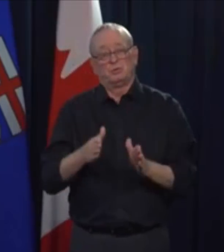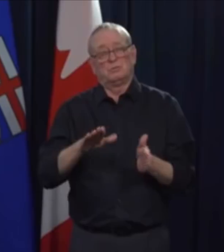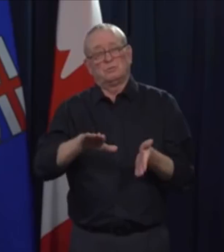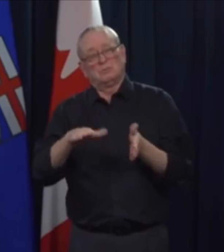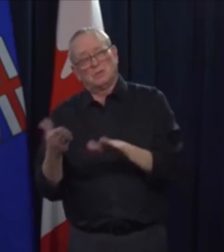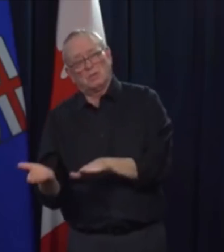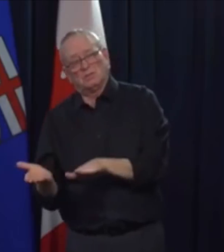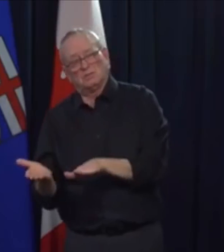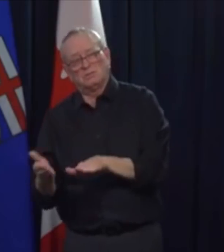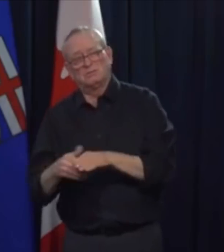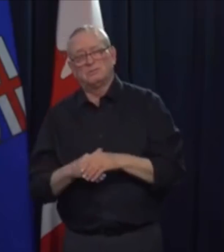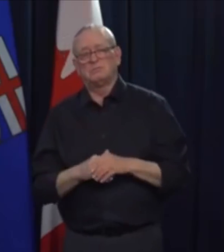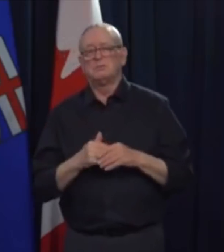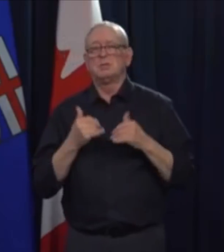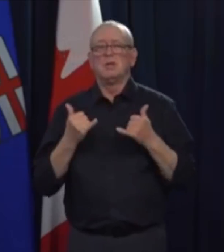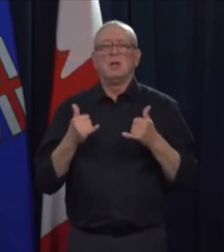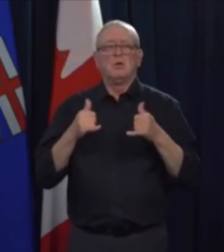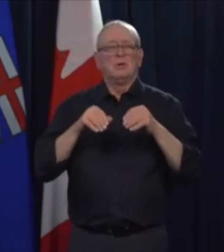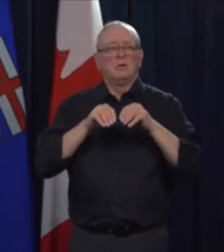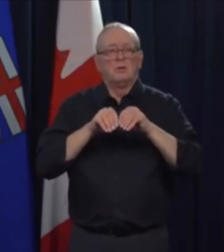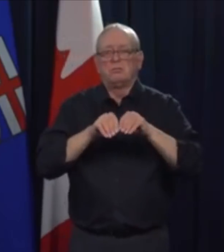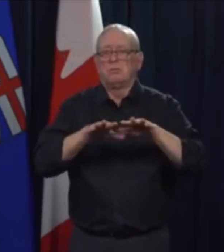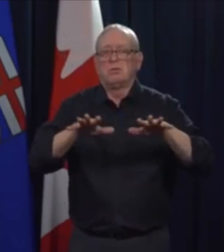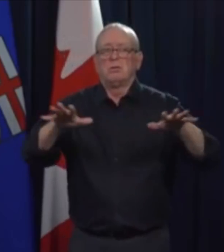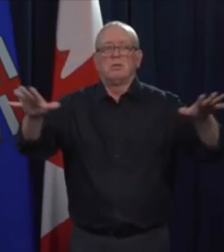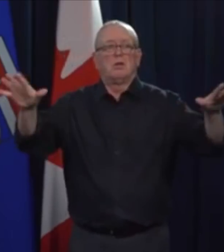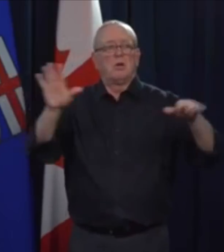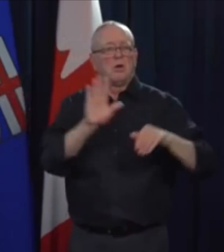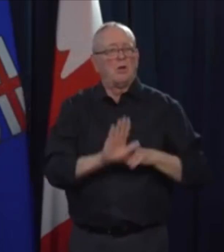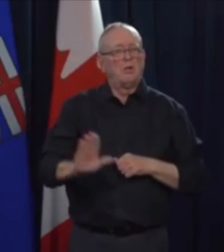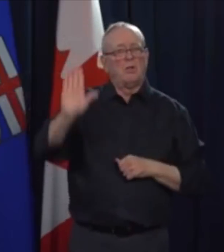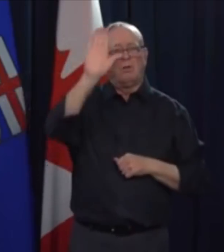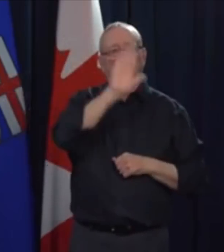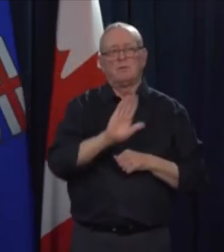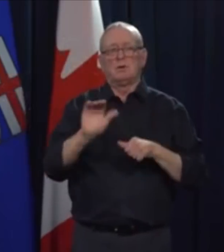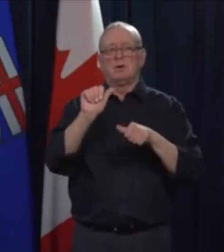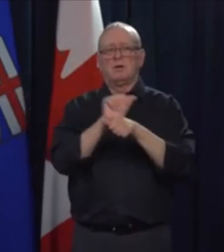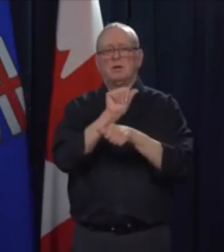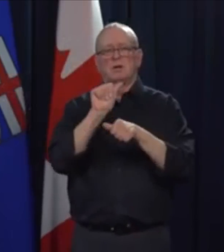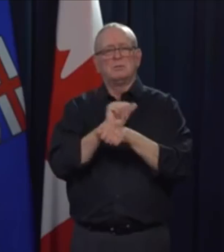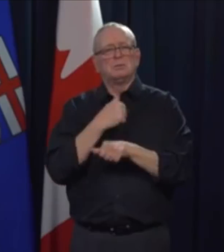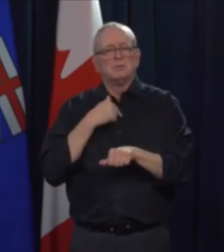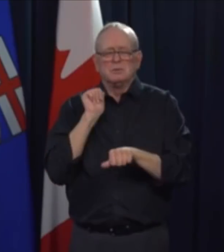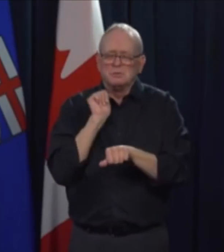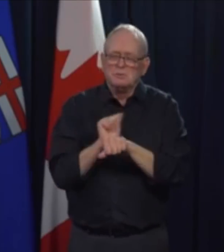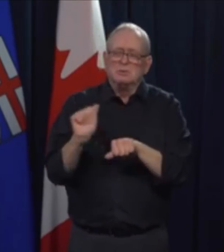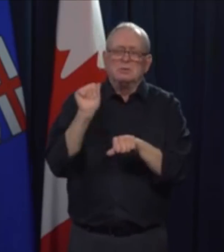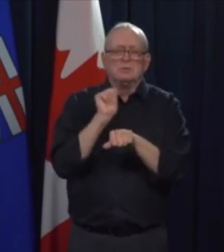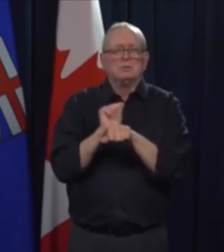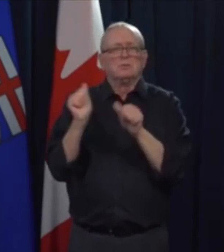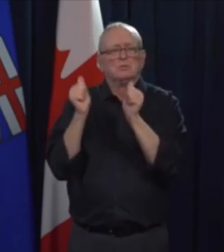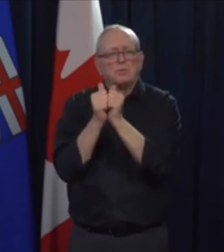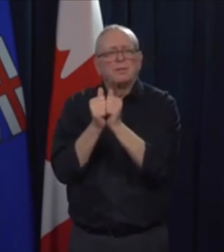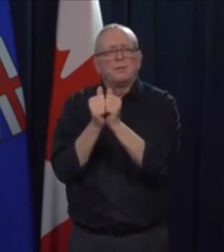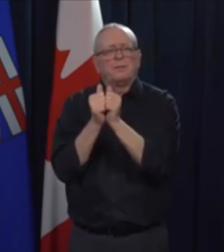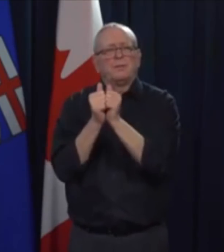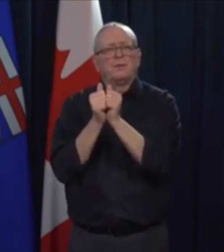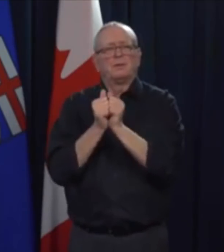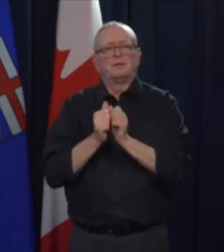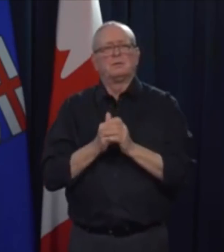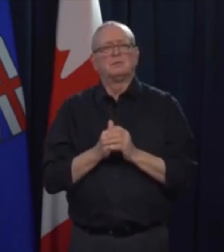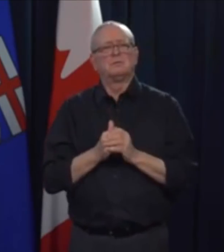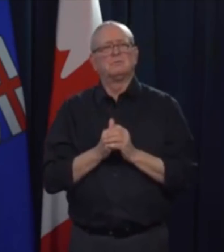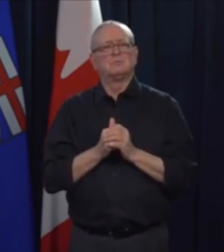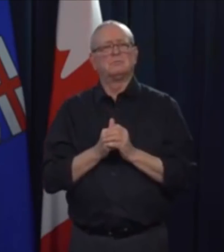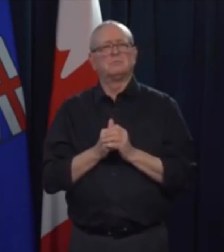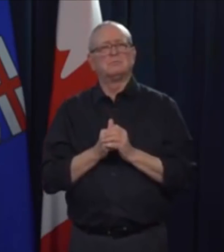day we are working together to ensure that we are doing everything we can to stop the spread and keep each other safe. Every single